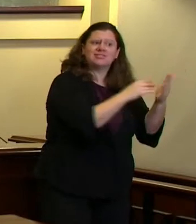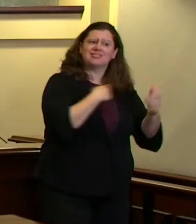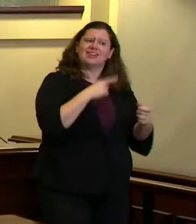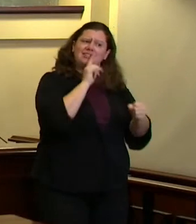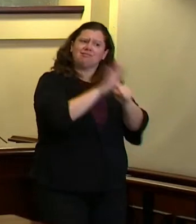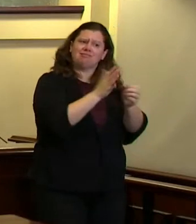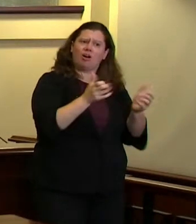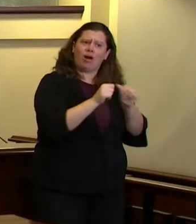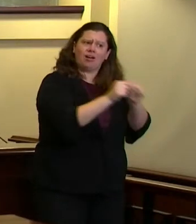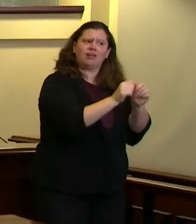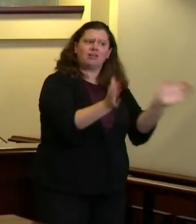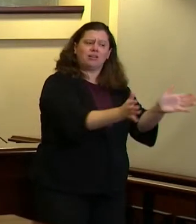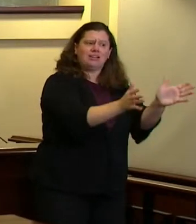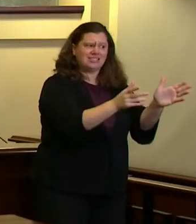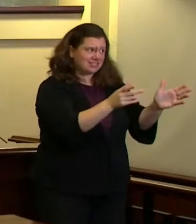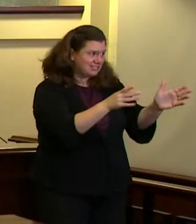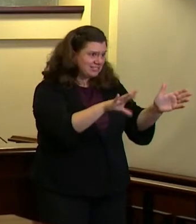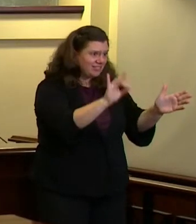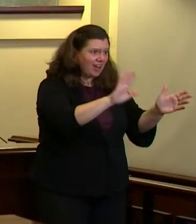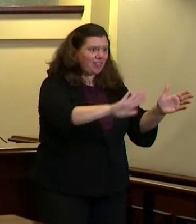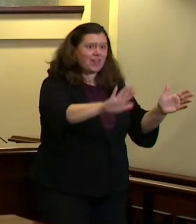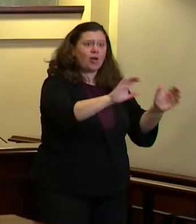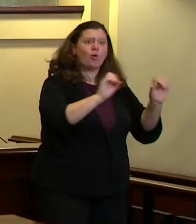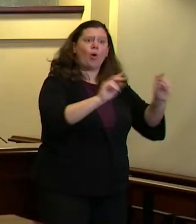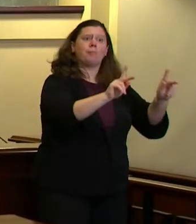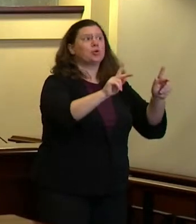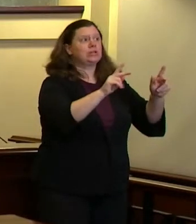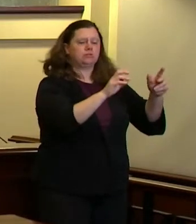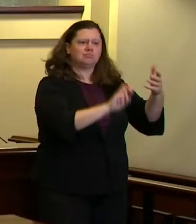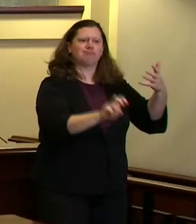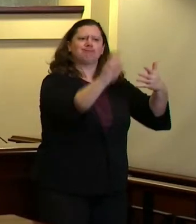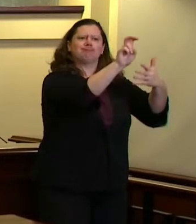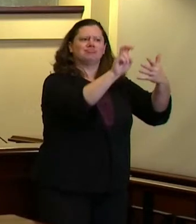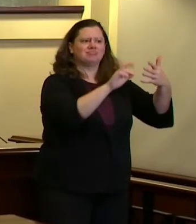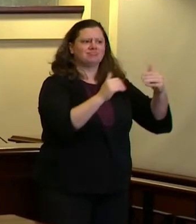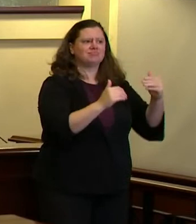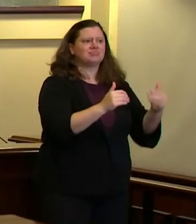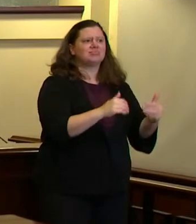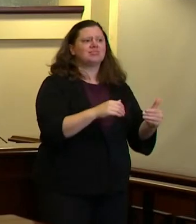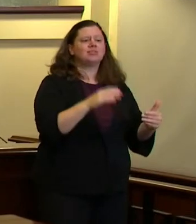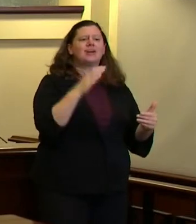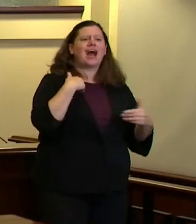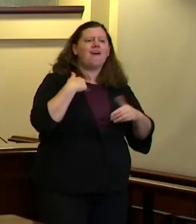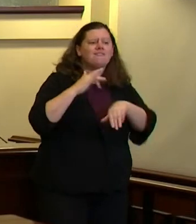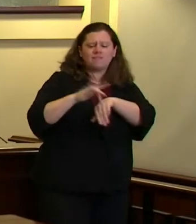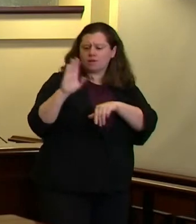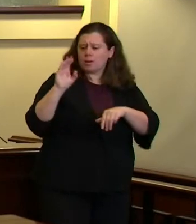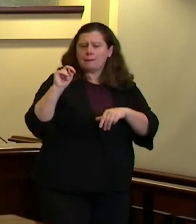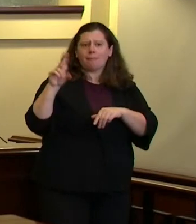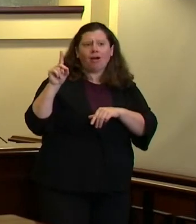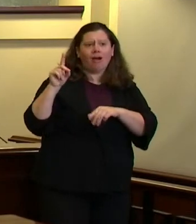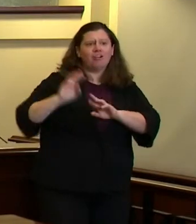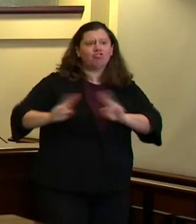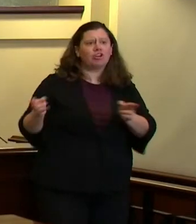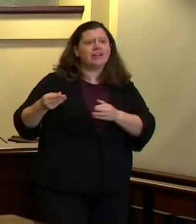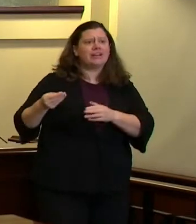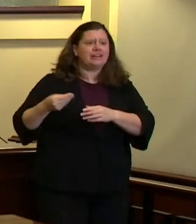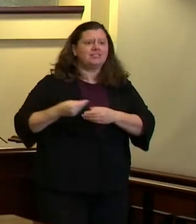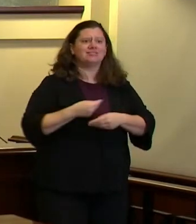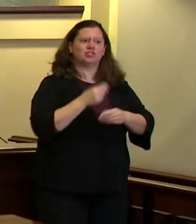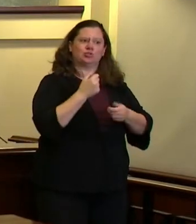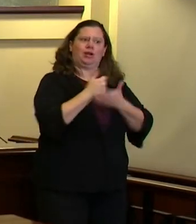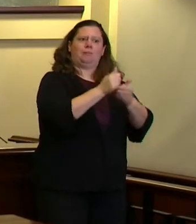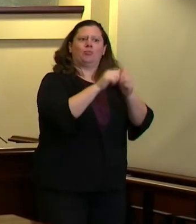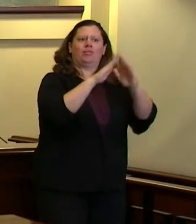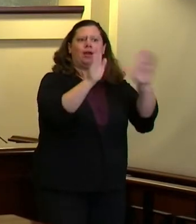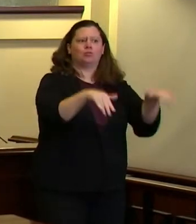fact exceeded around the Portland housing bond I went to bat for along with a lot of other people in this region for